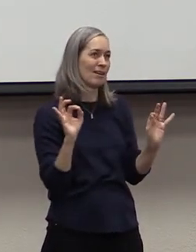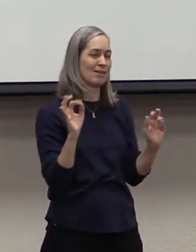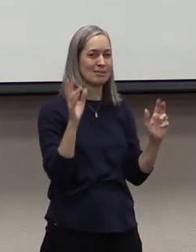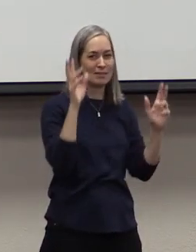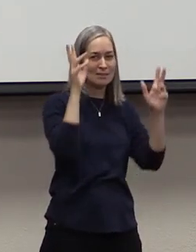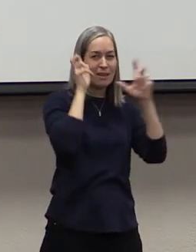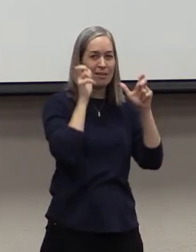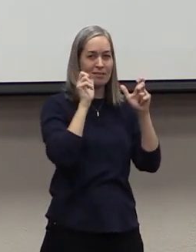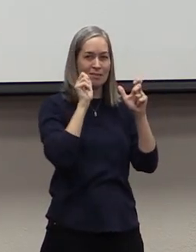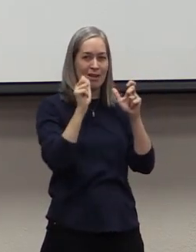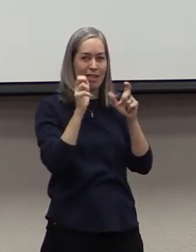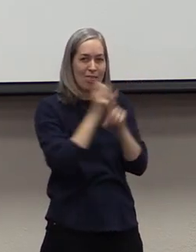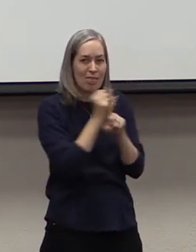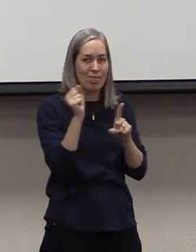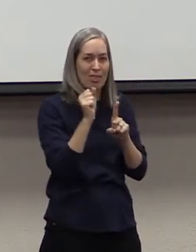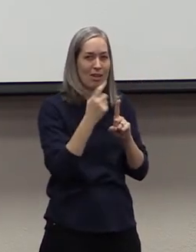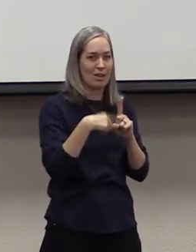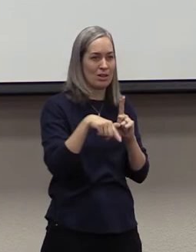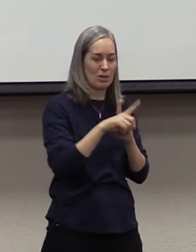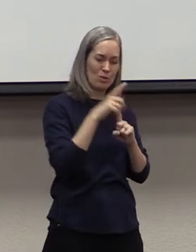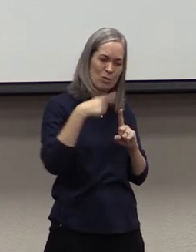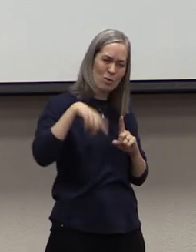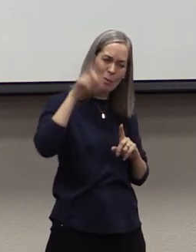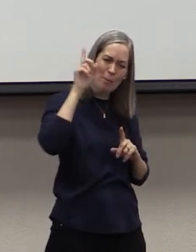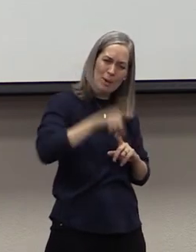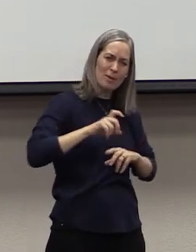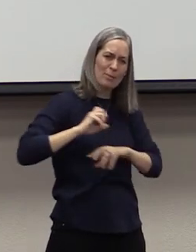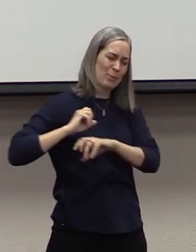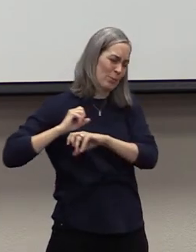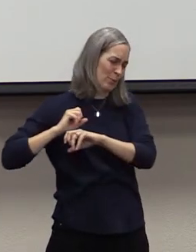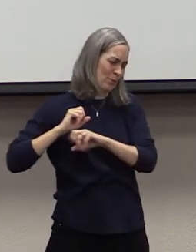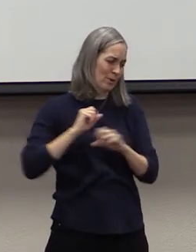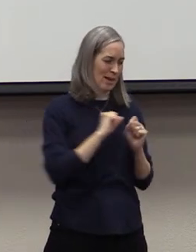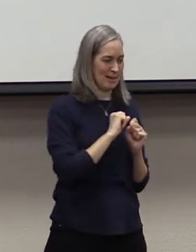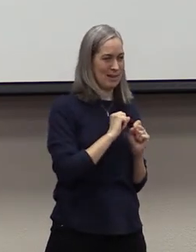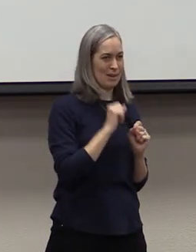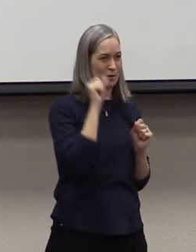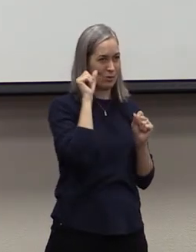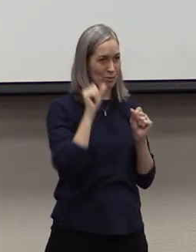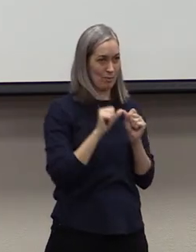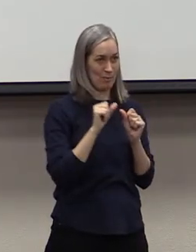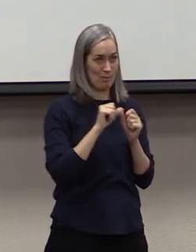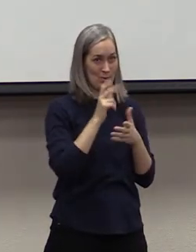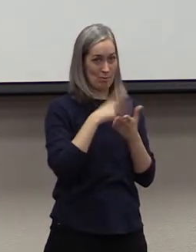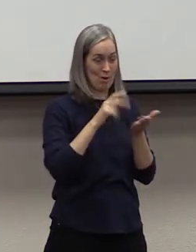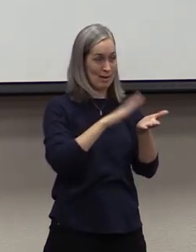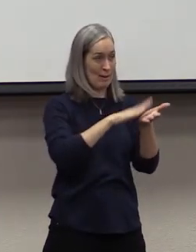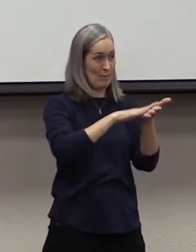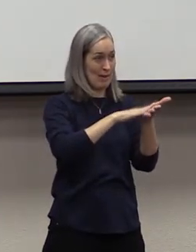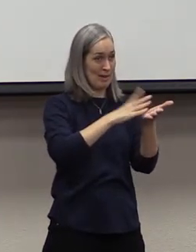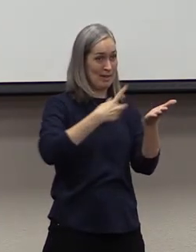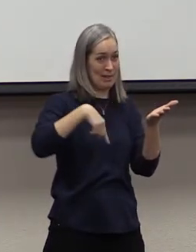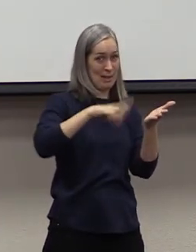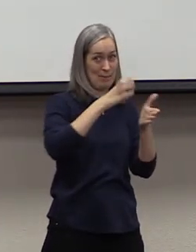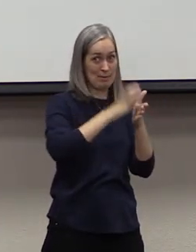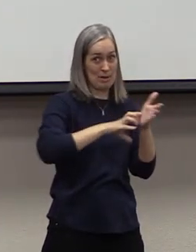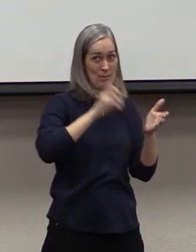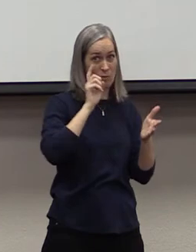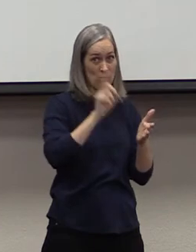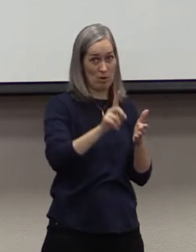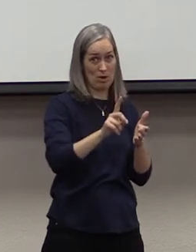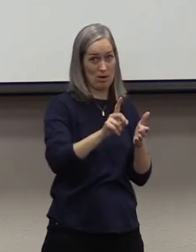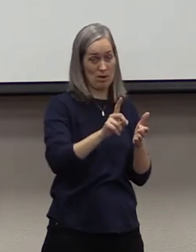attacks. You must be protected. You remember what Paul commended them for in chapter 1?